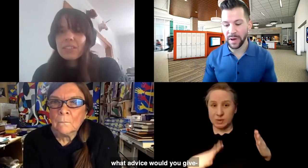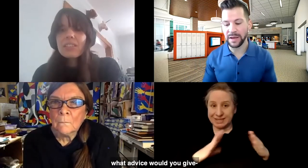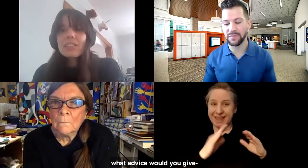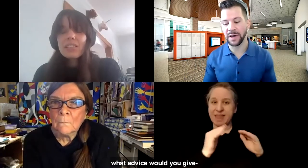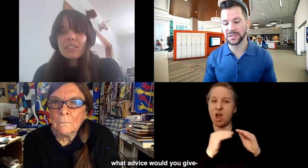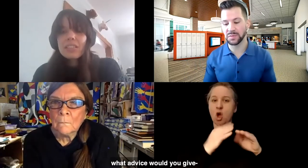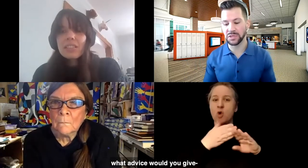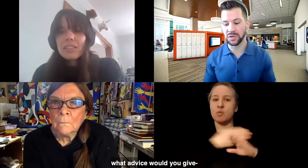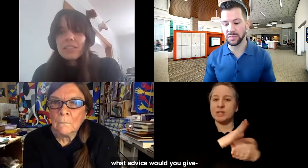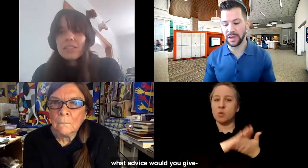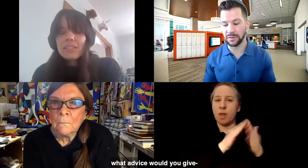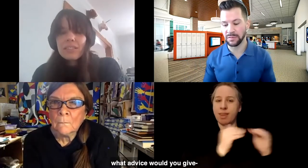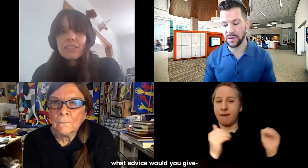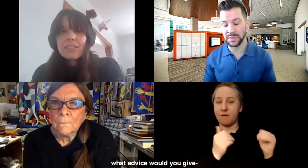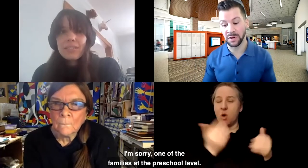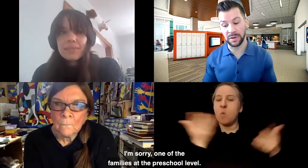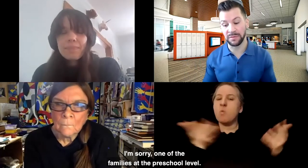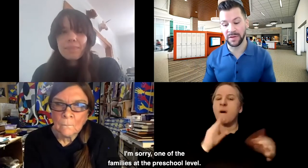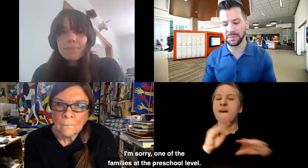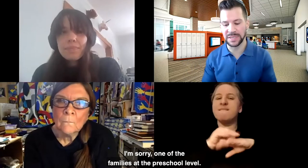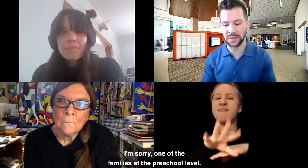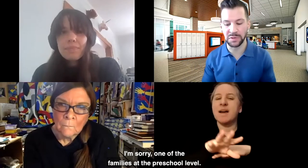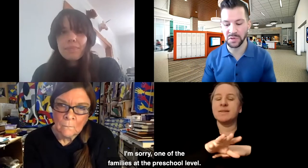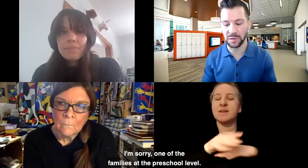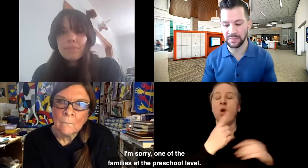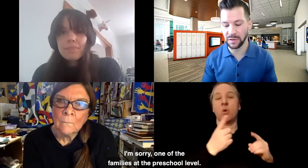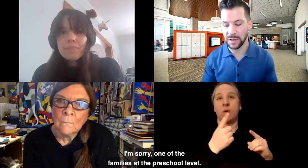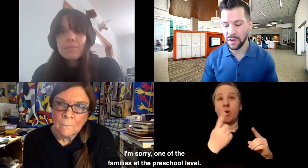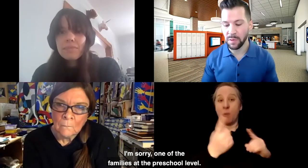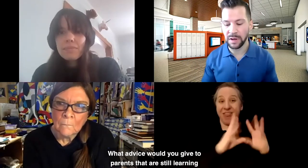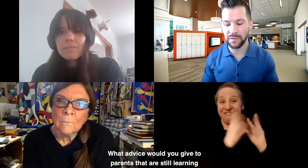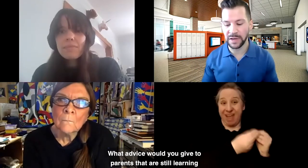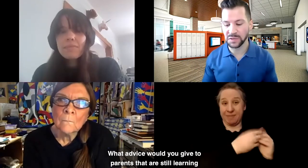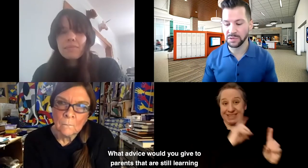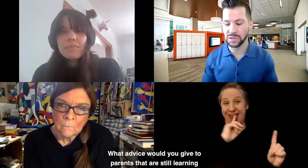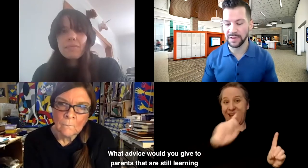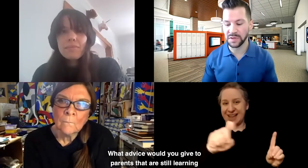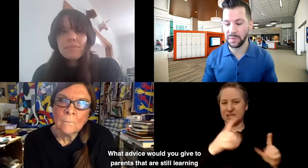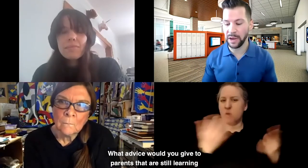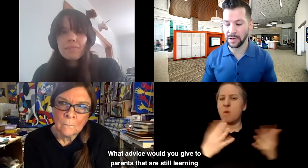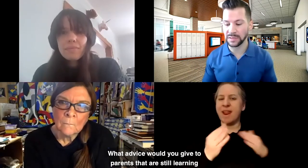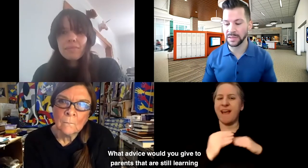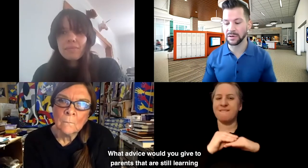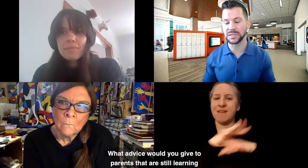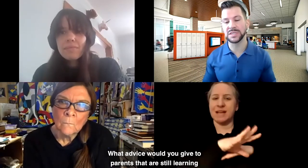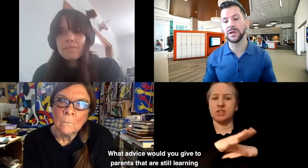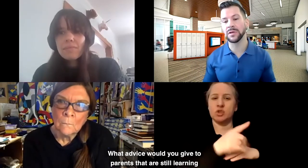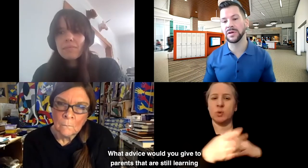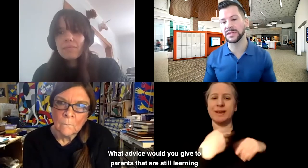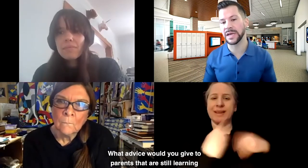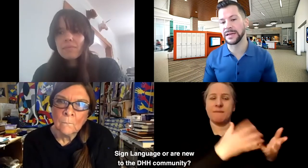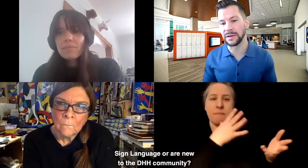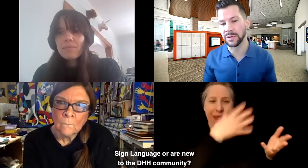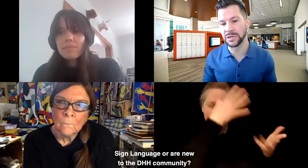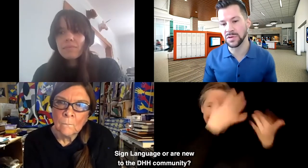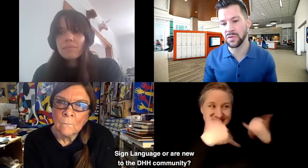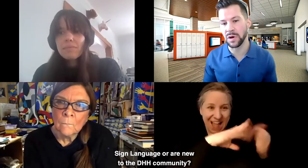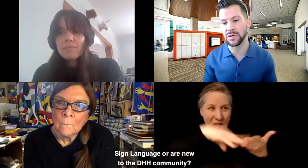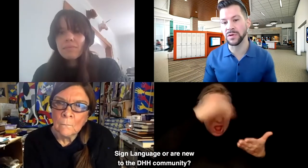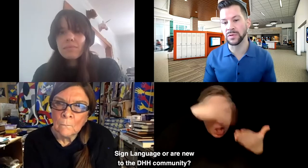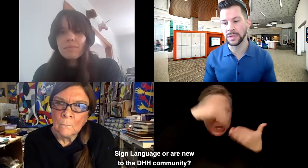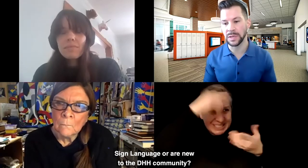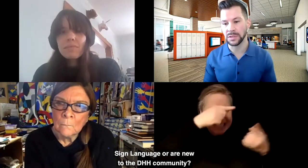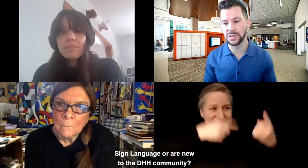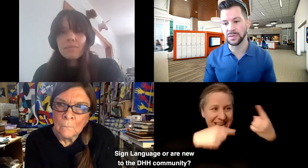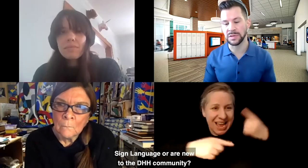What advice would you give? I'm sorry, one of the families at the preschool level. What advice would you give to parents that are still learning sign language